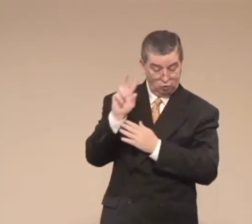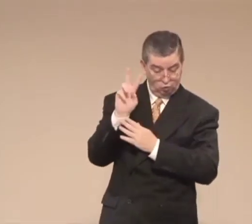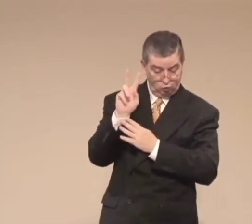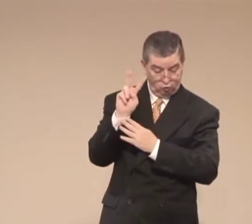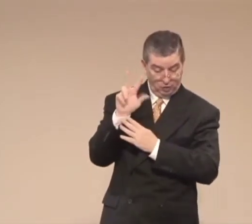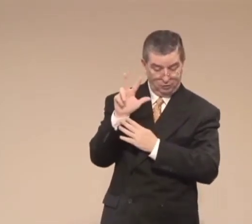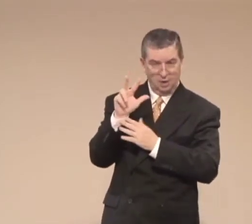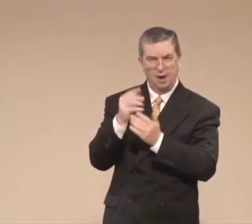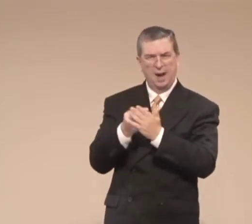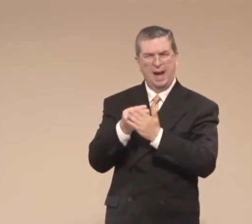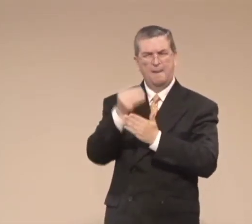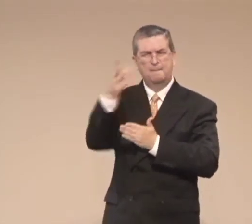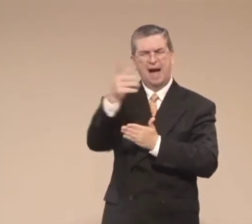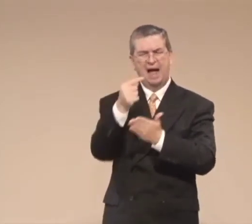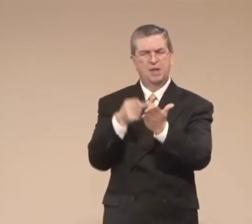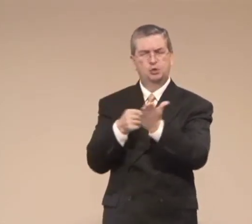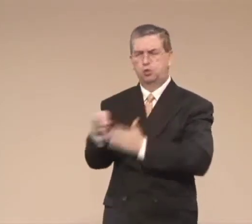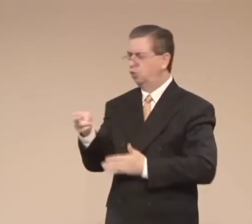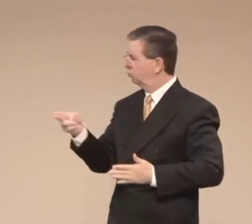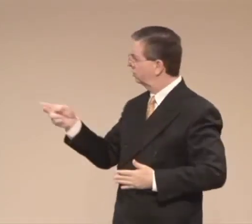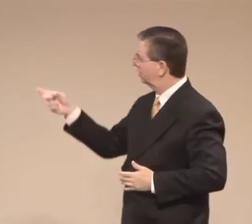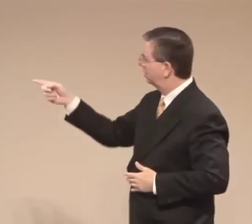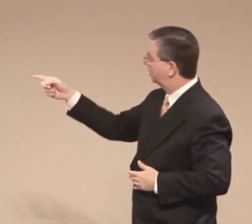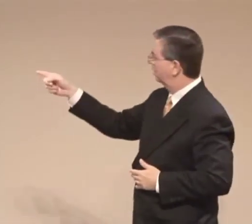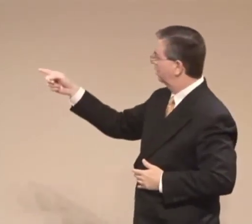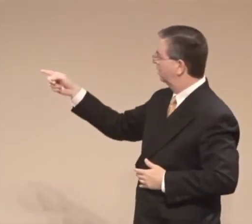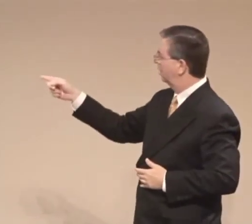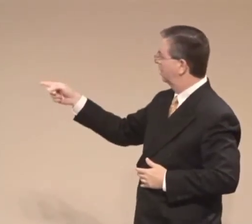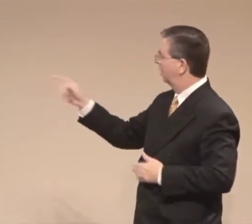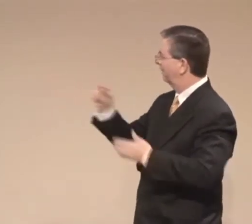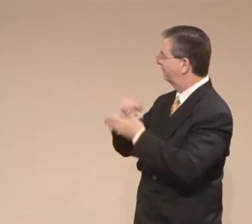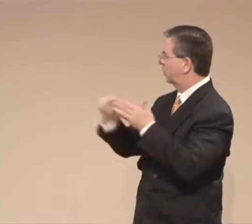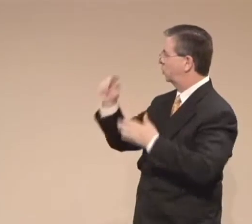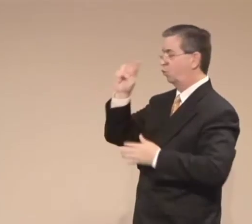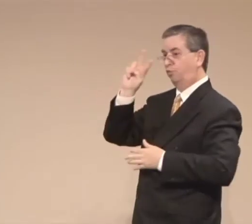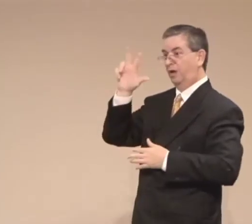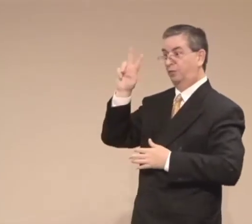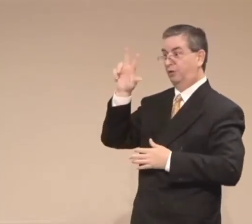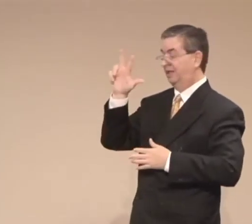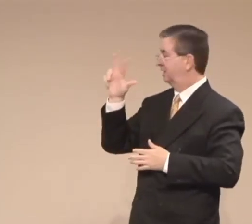there's a particular word here that we need to look at in verse 23.